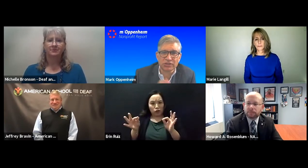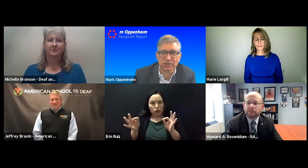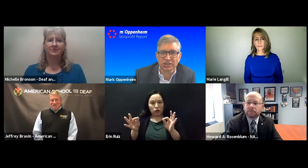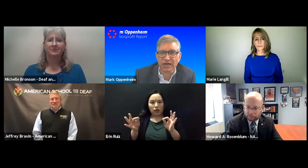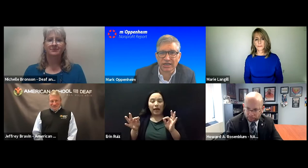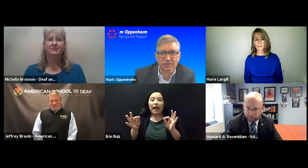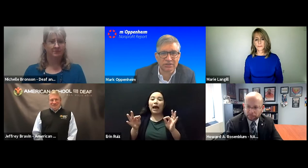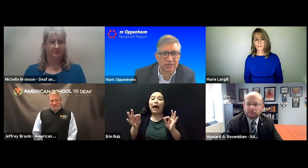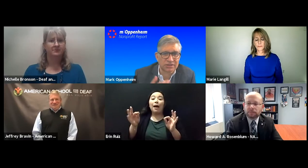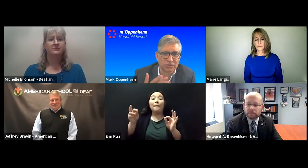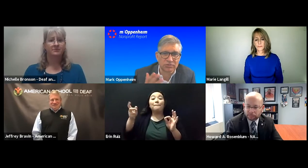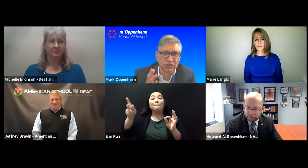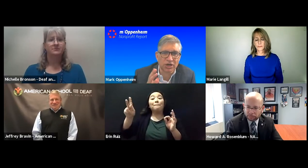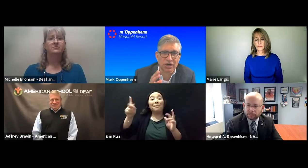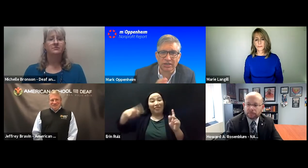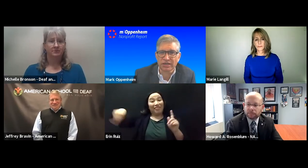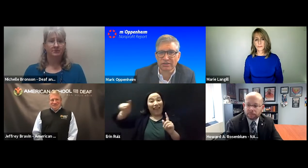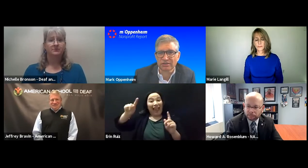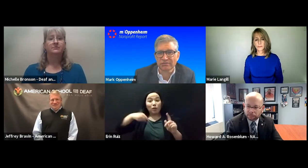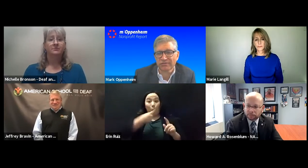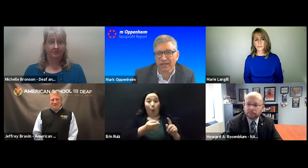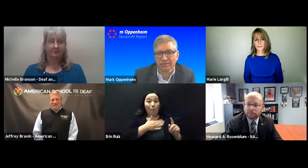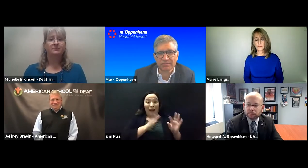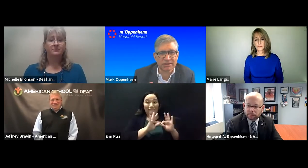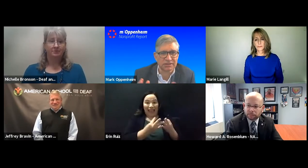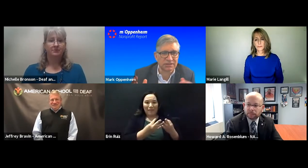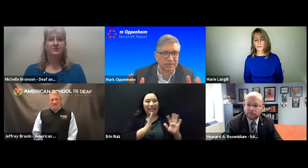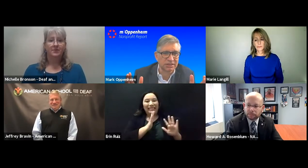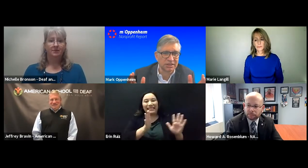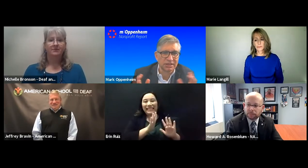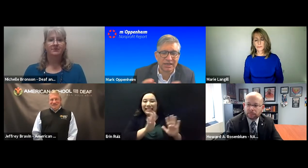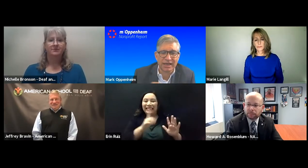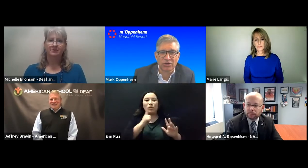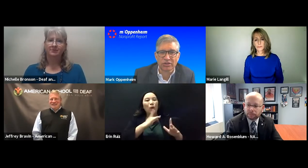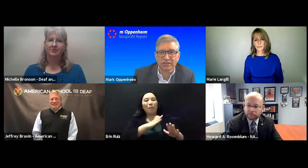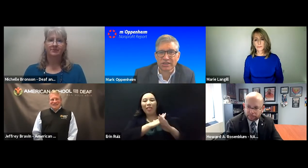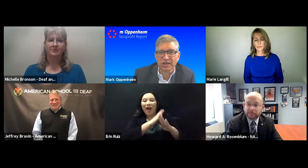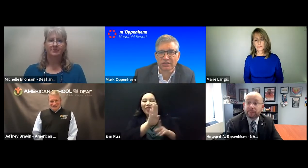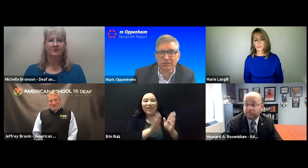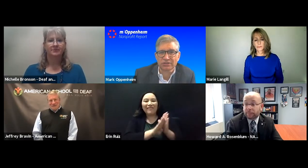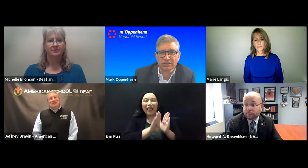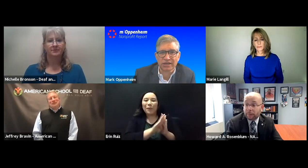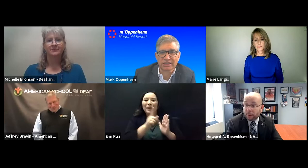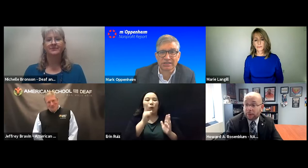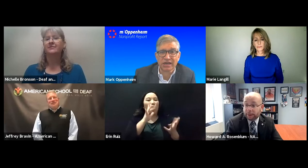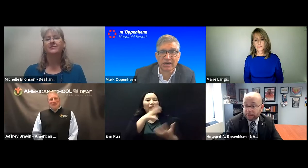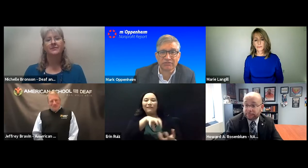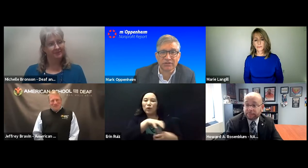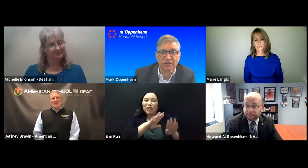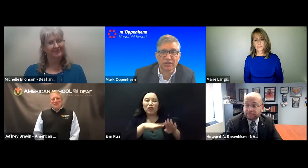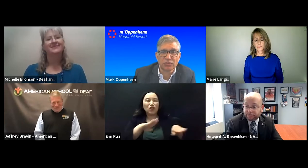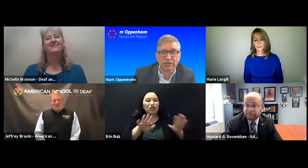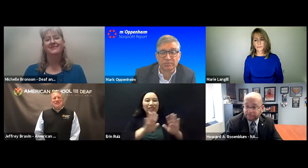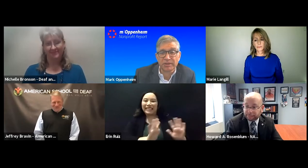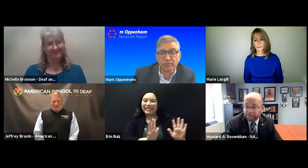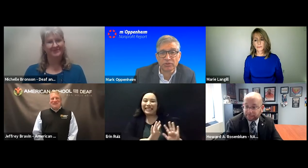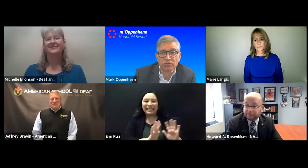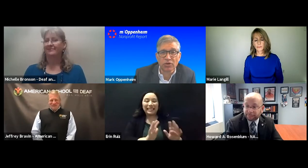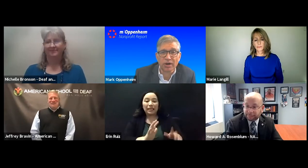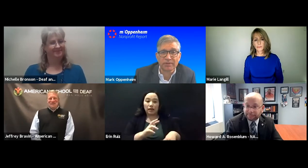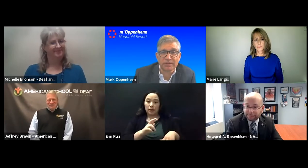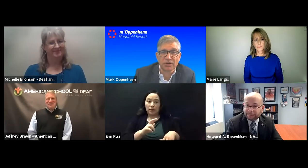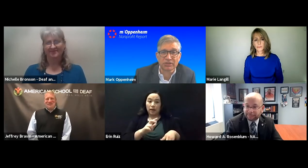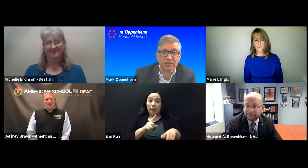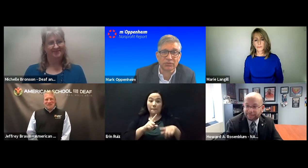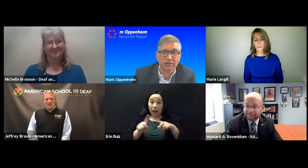confuse the child and it would retard their development and all this other stuff, which people